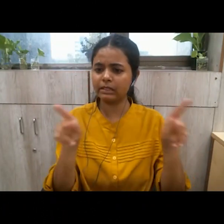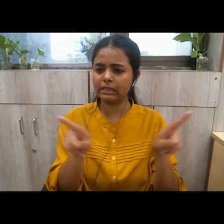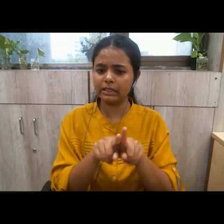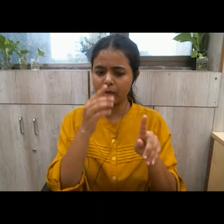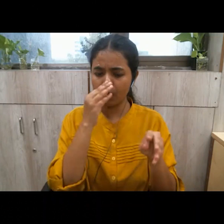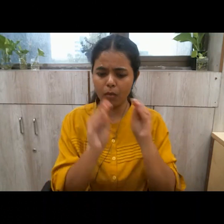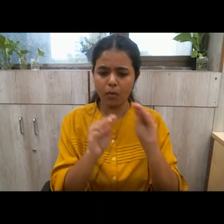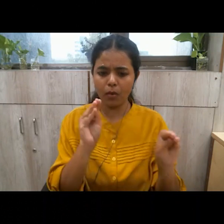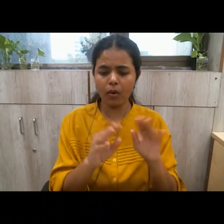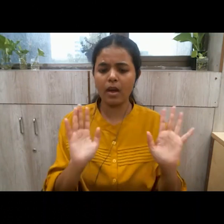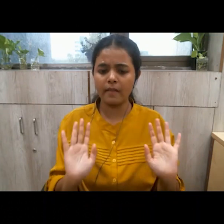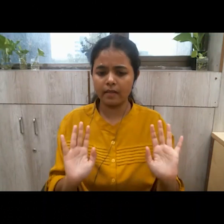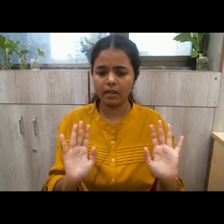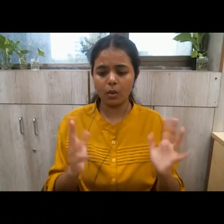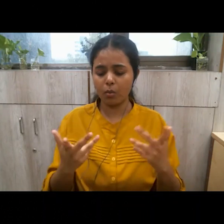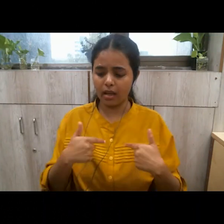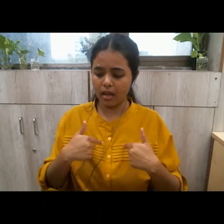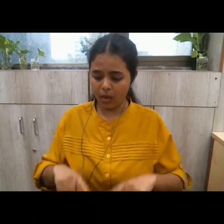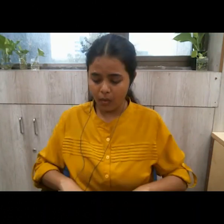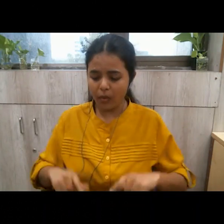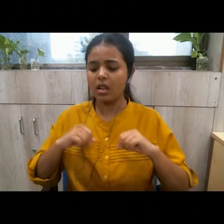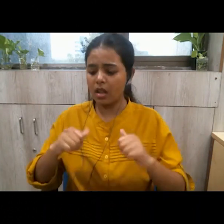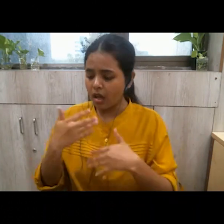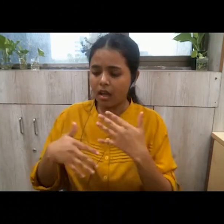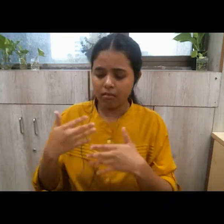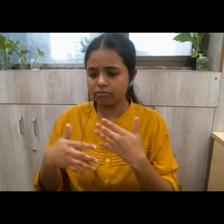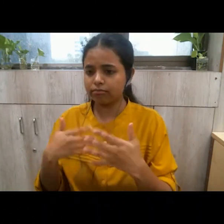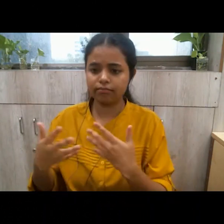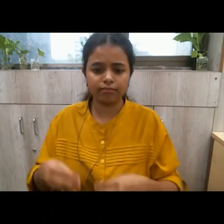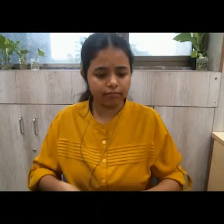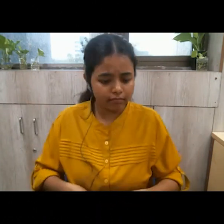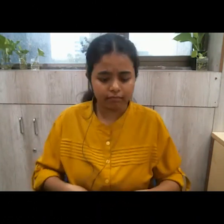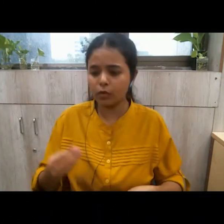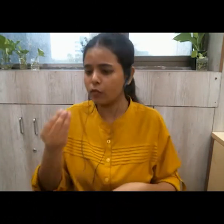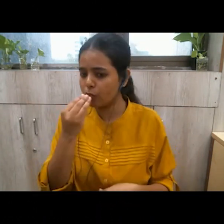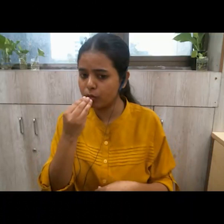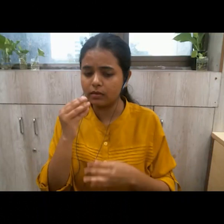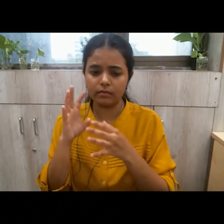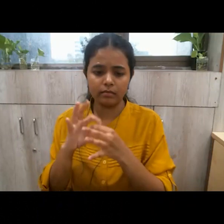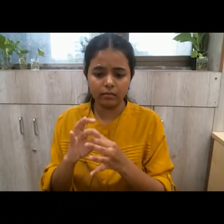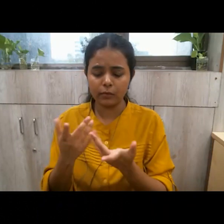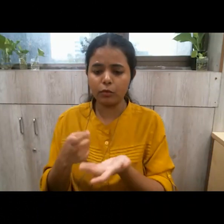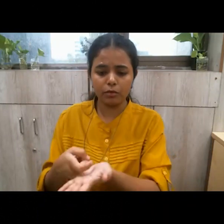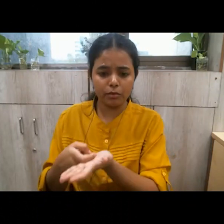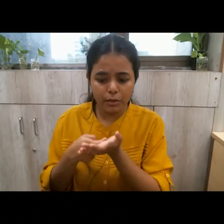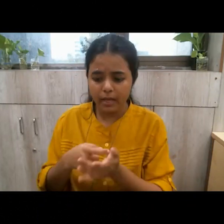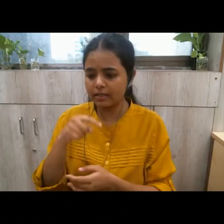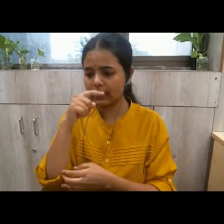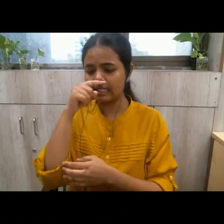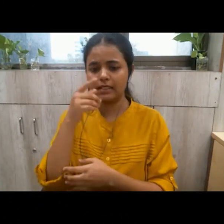that while you are bothered for survival for hunger for food for respect for dignity